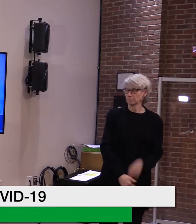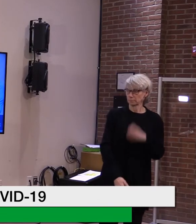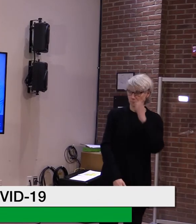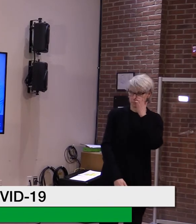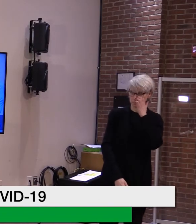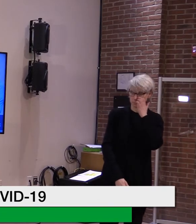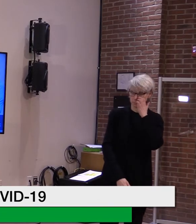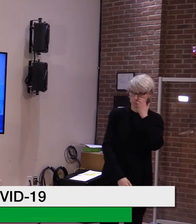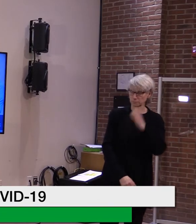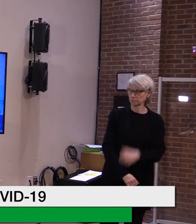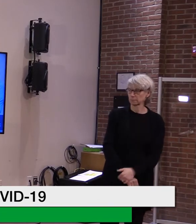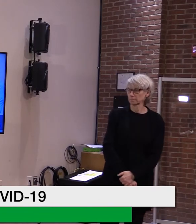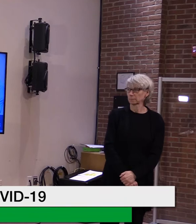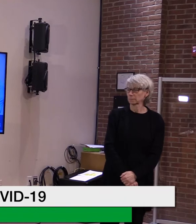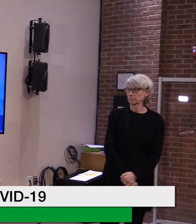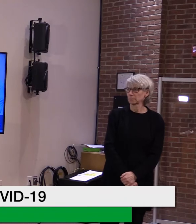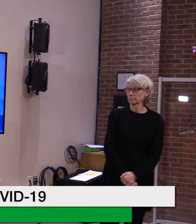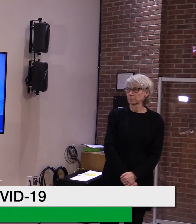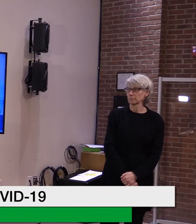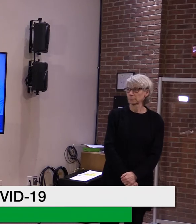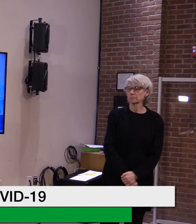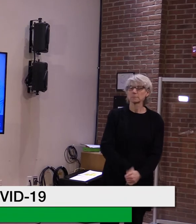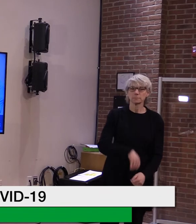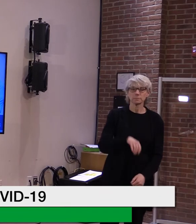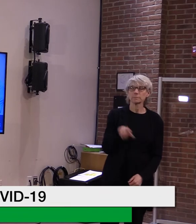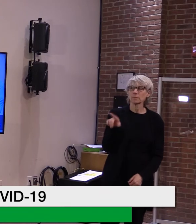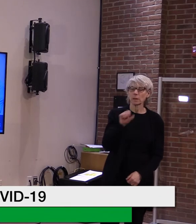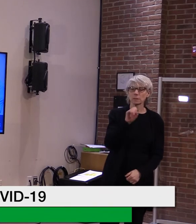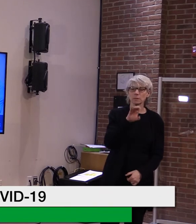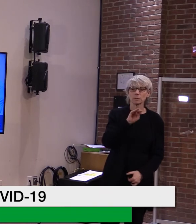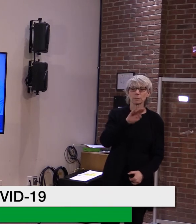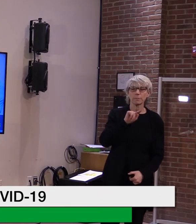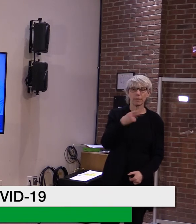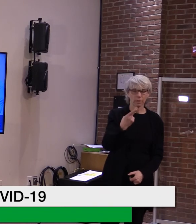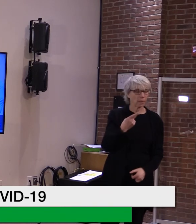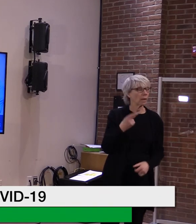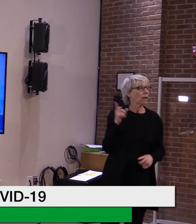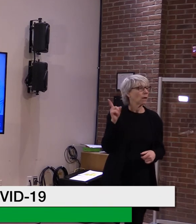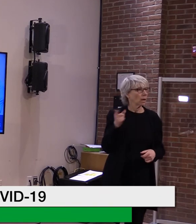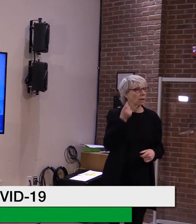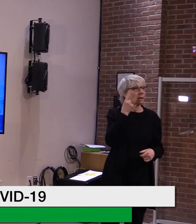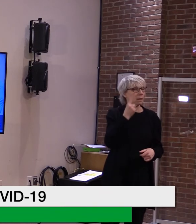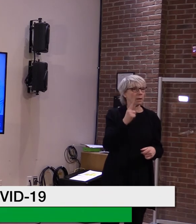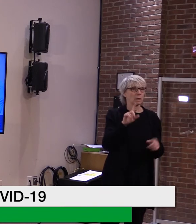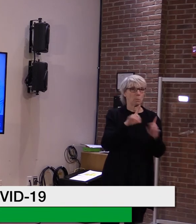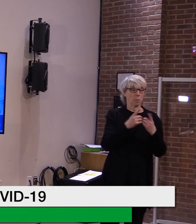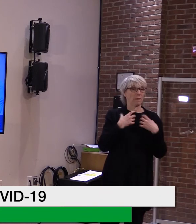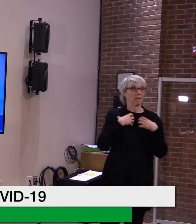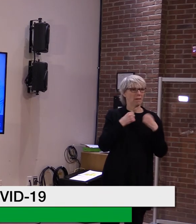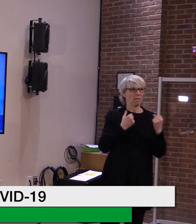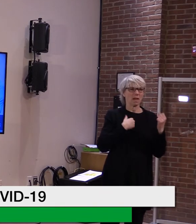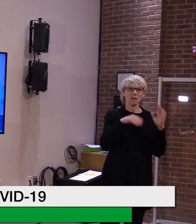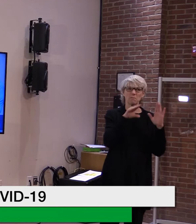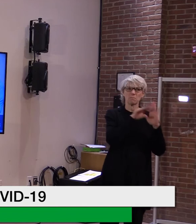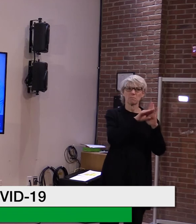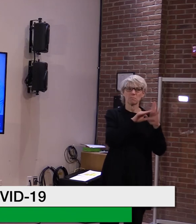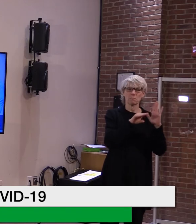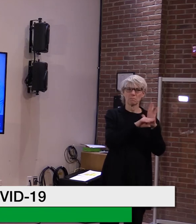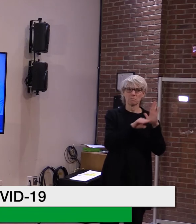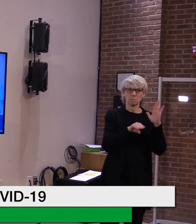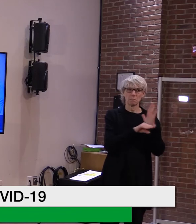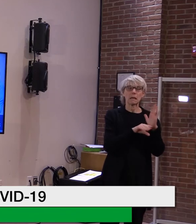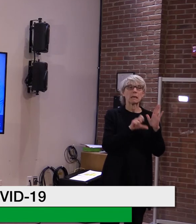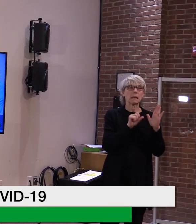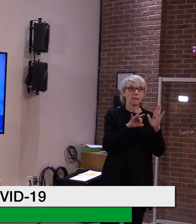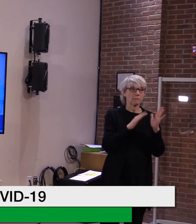And we have issued through the health department, have issued, um, guidelines in terms of what you do with, um, excess